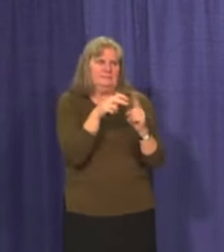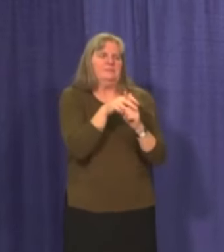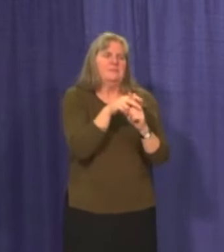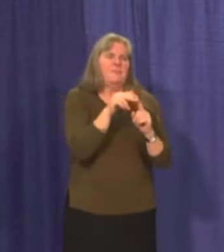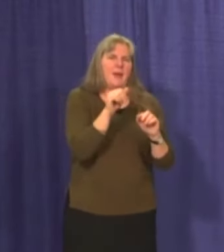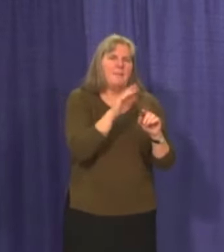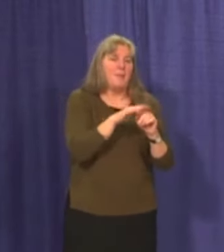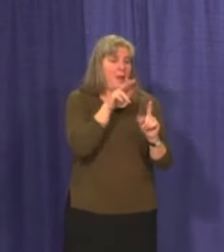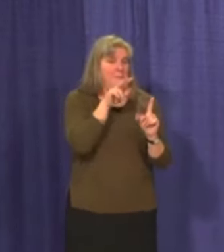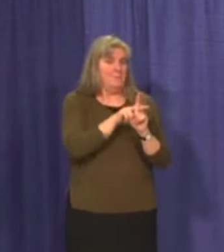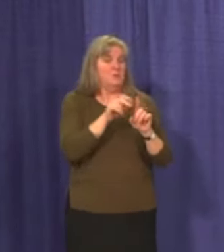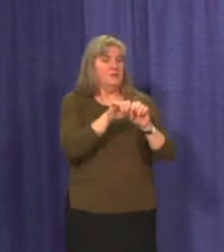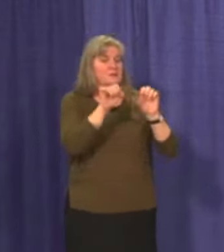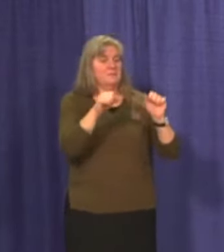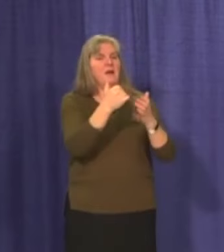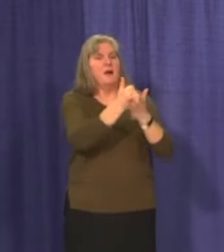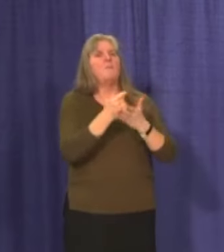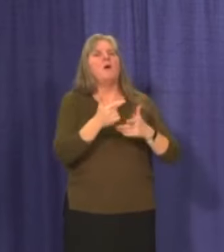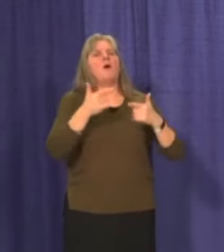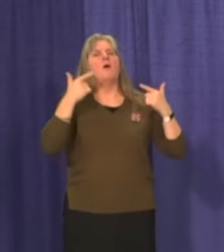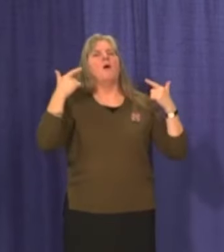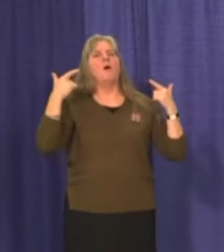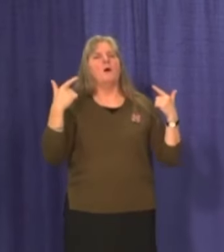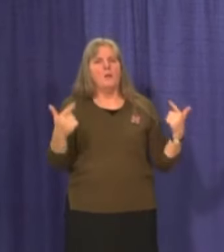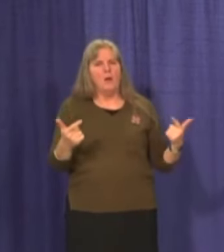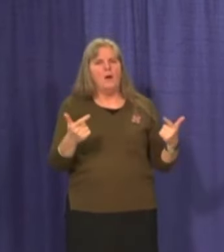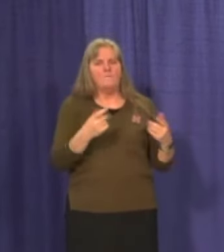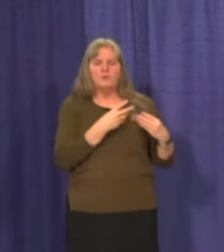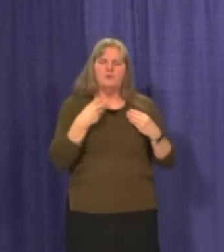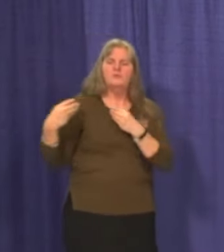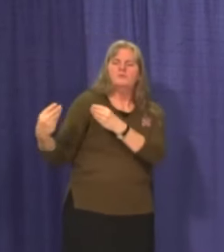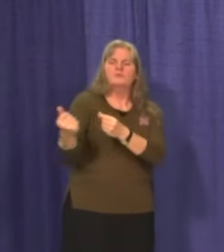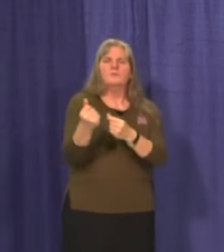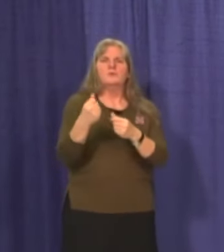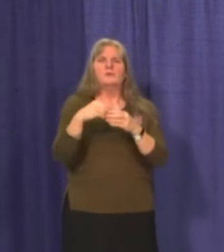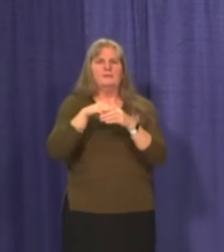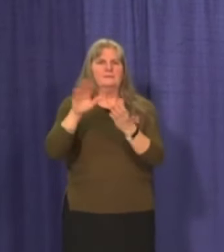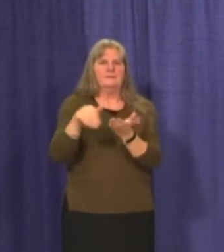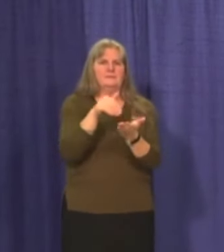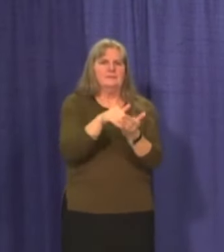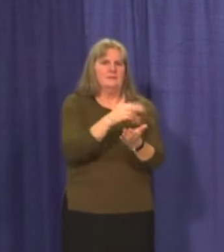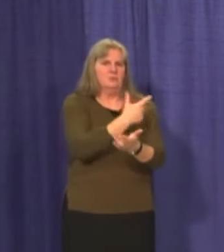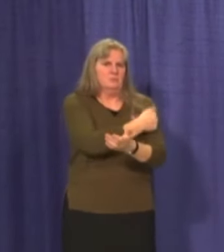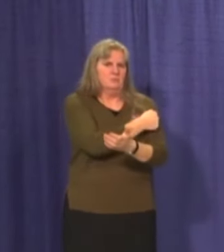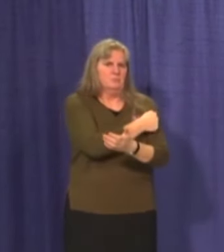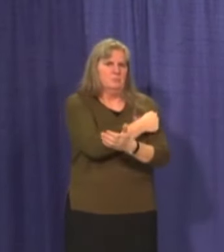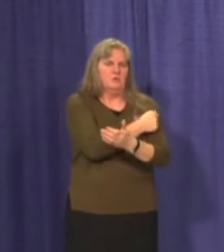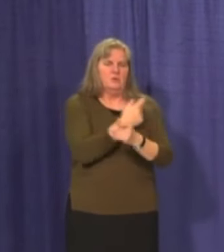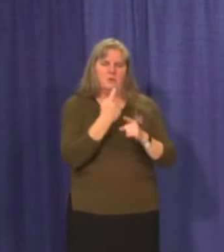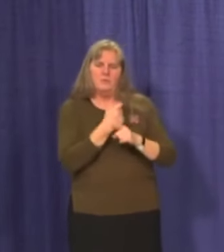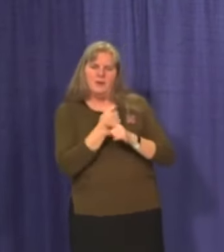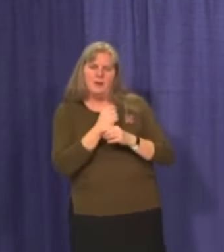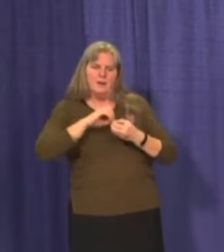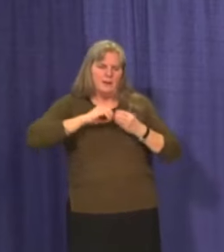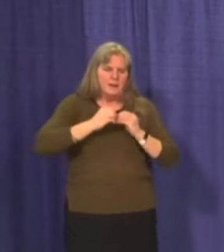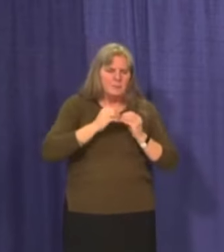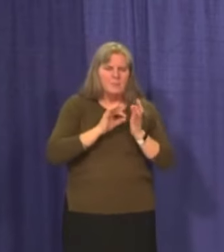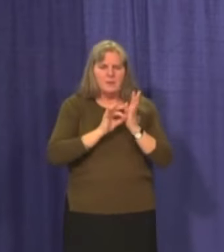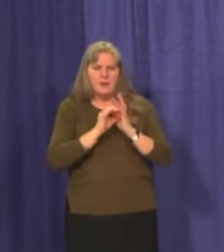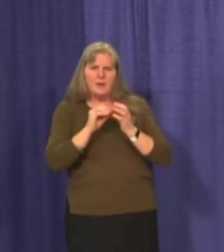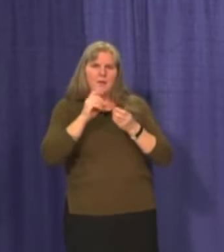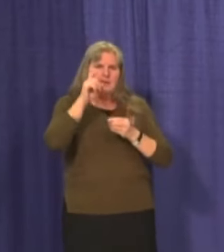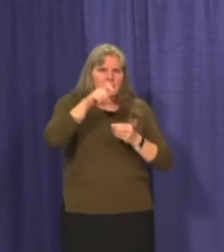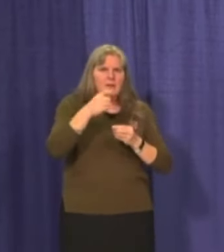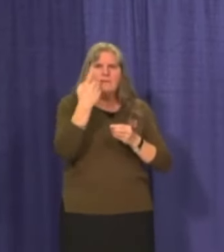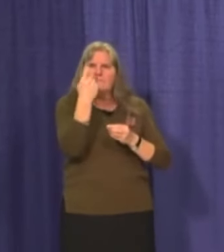use of the booking system has helped tremendously with clinic flow and our ability to effectively plan for the right amount of vaccine and the